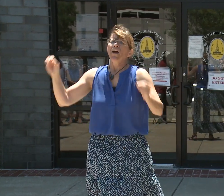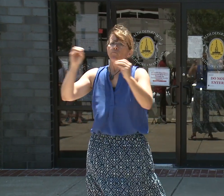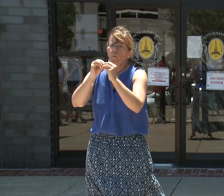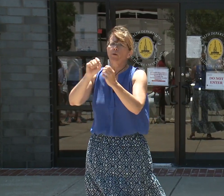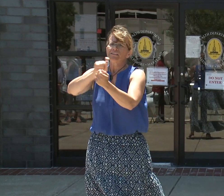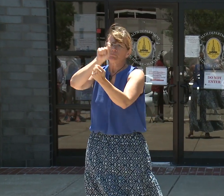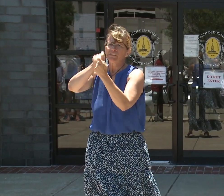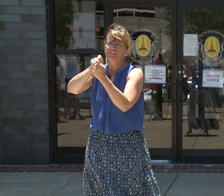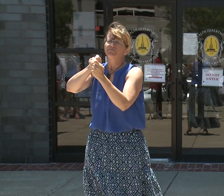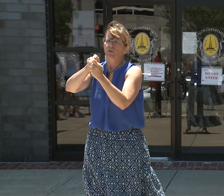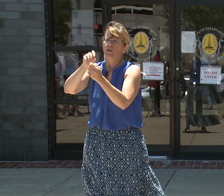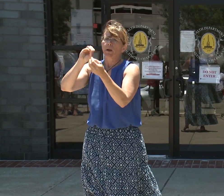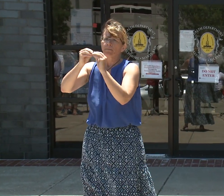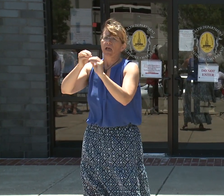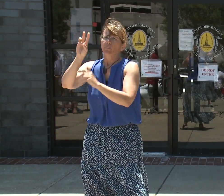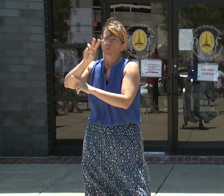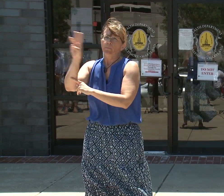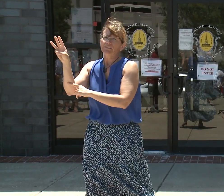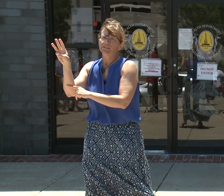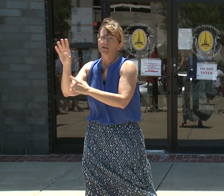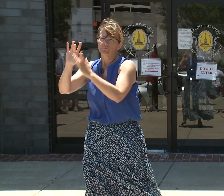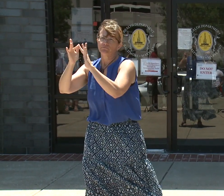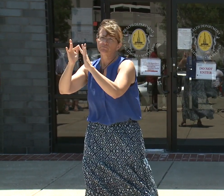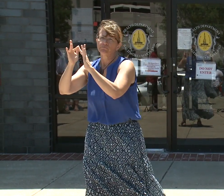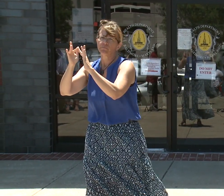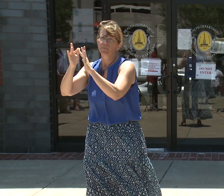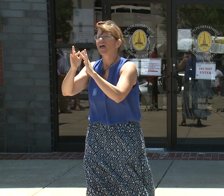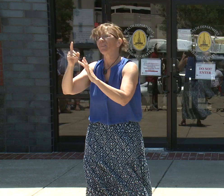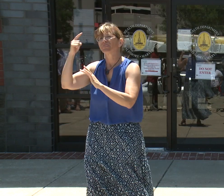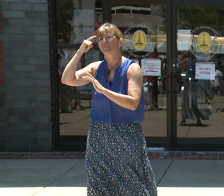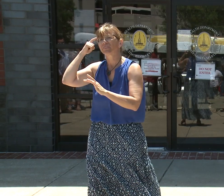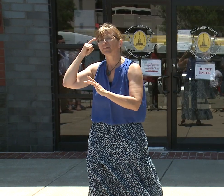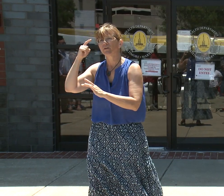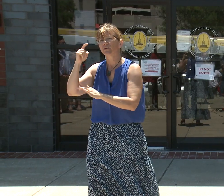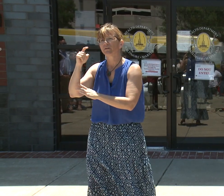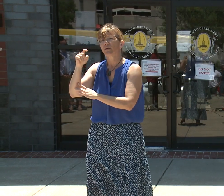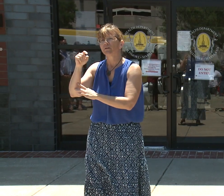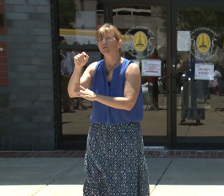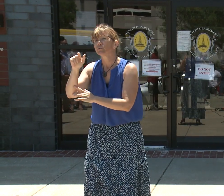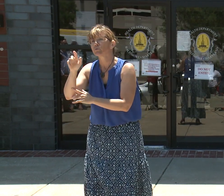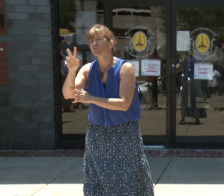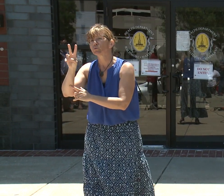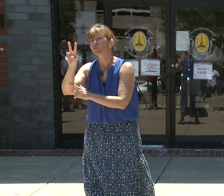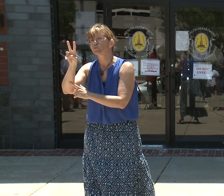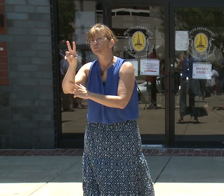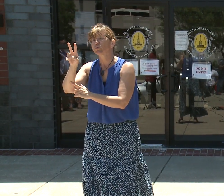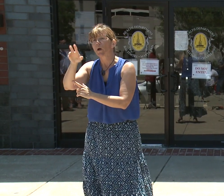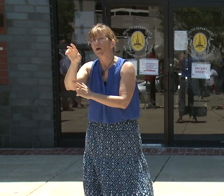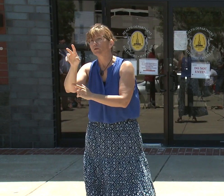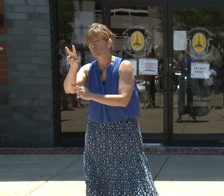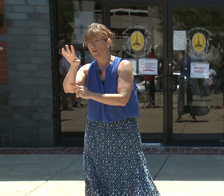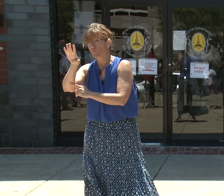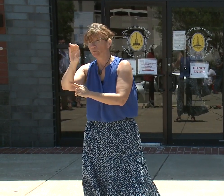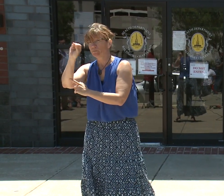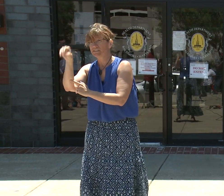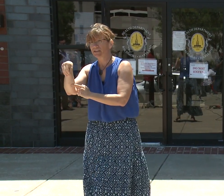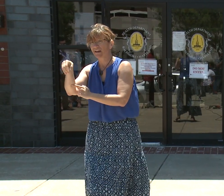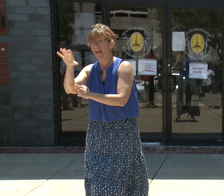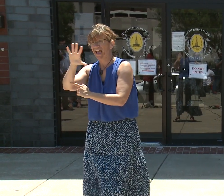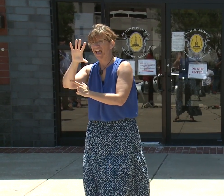right now we're at about 34 percent, if I'm remembering off the top of my head, of African Americans having received at least a first or a single dose.